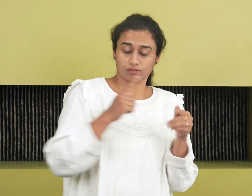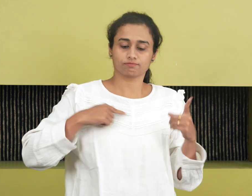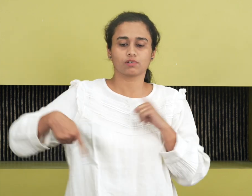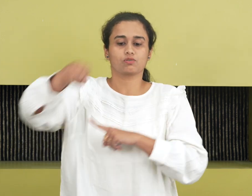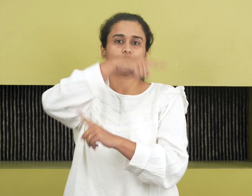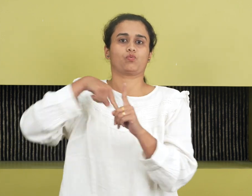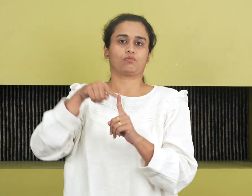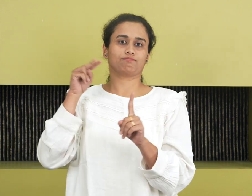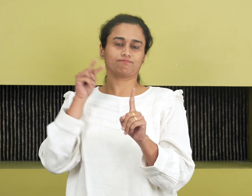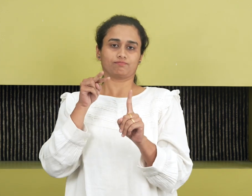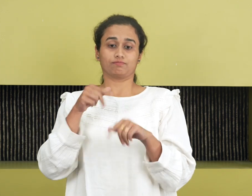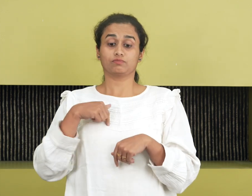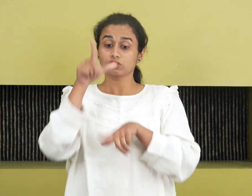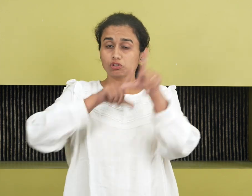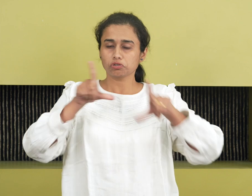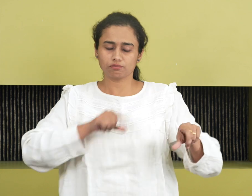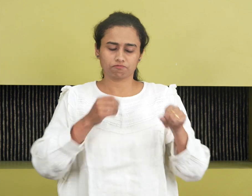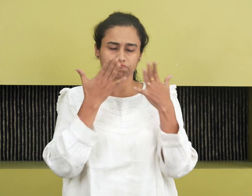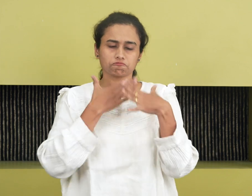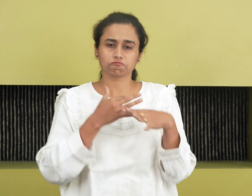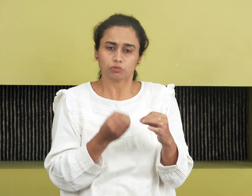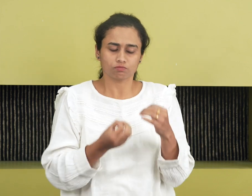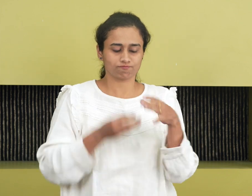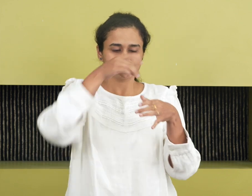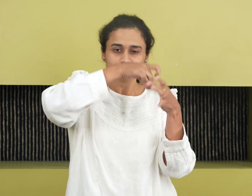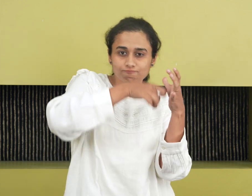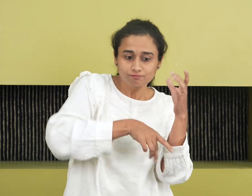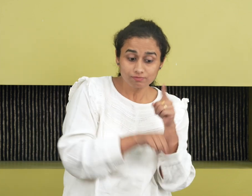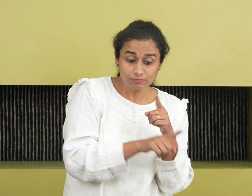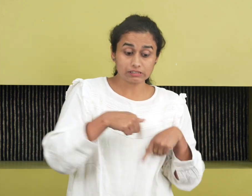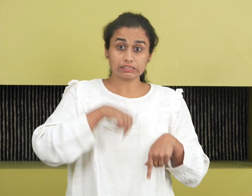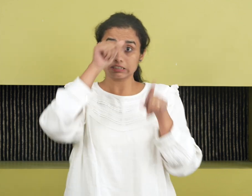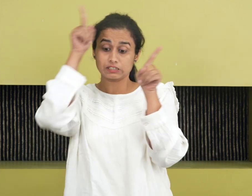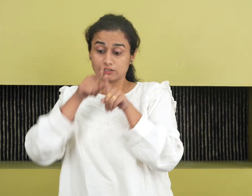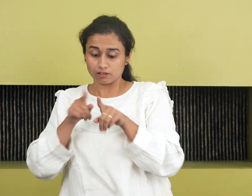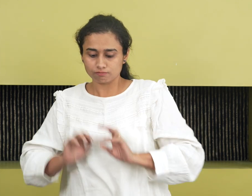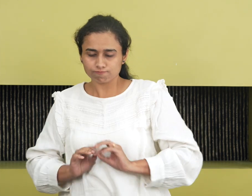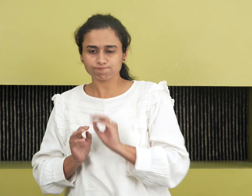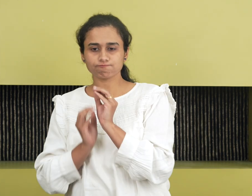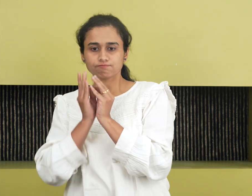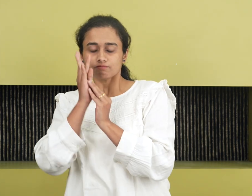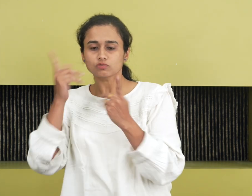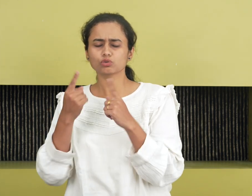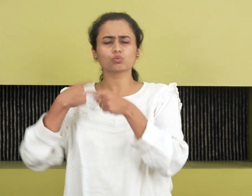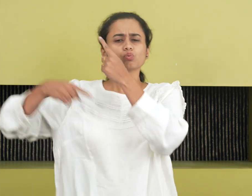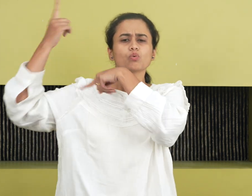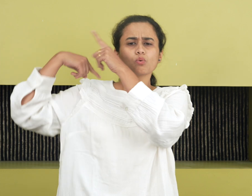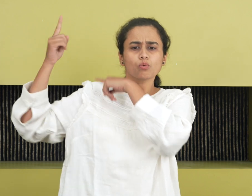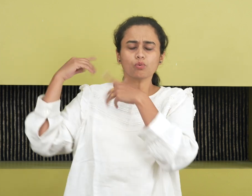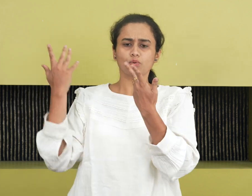The linguistic richness of this country gave rise to the old saying that over here,